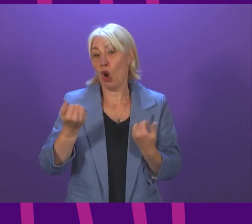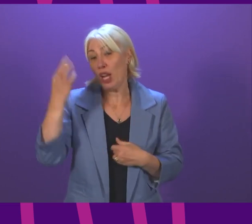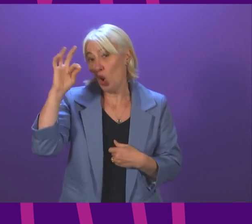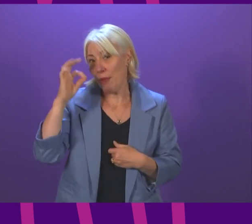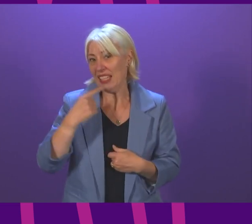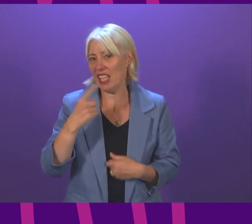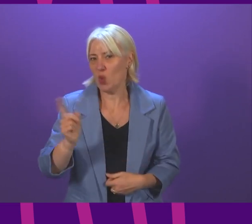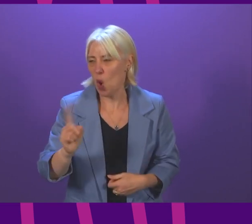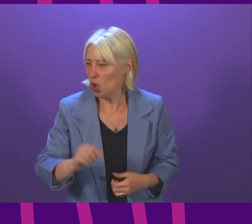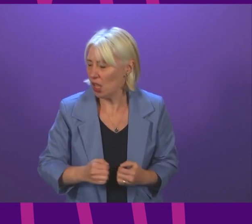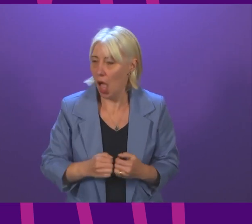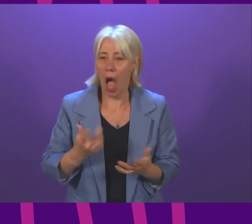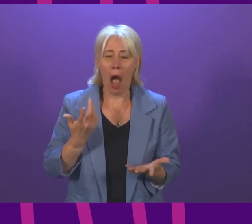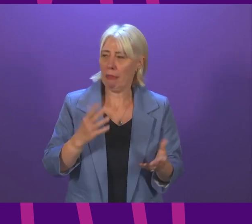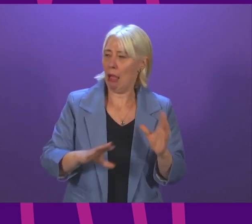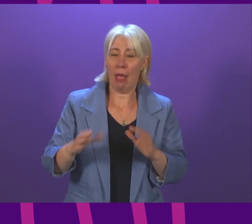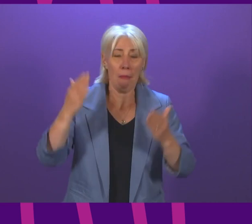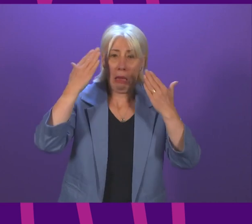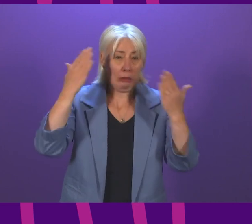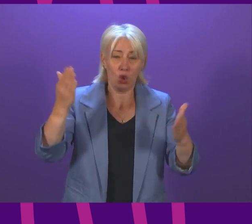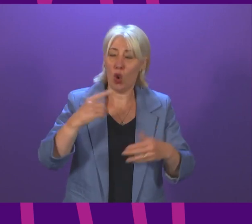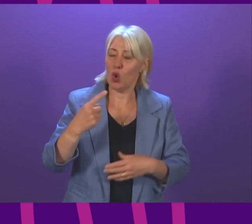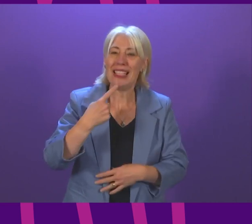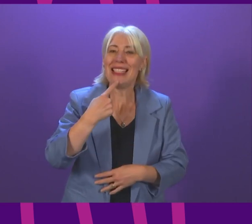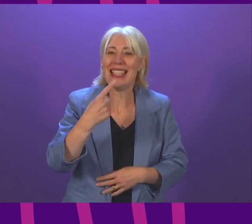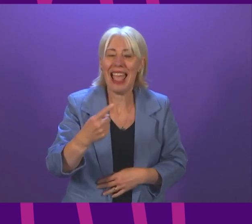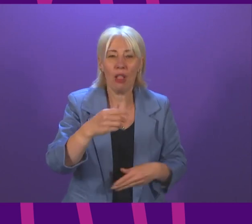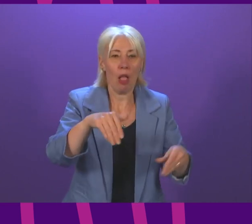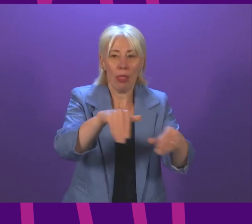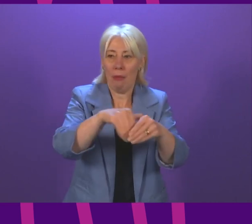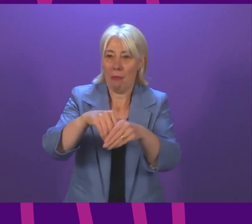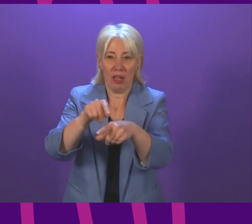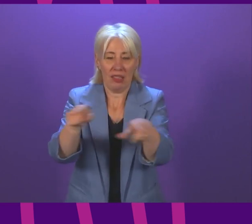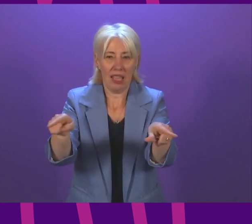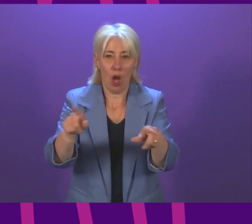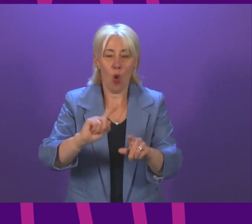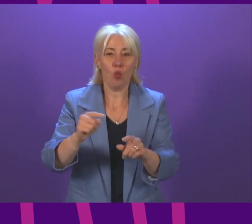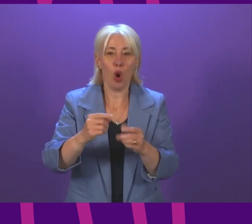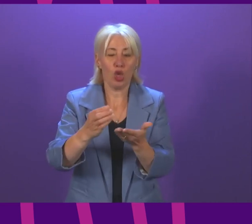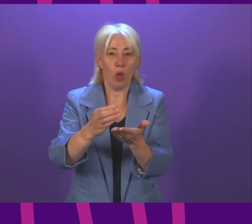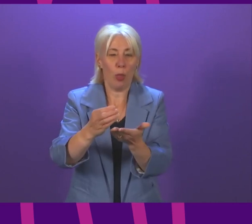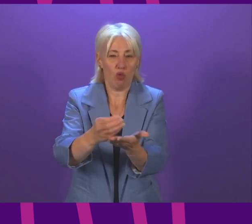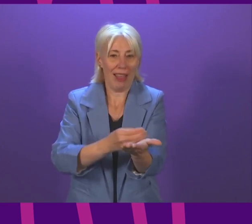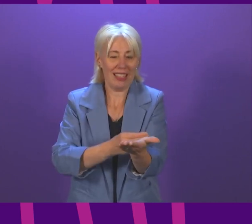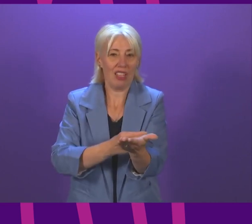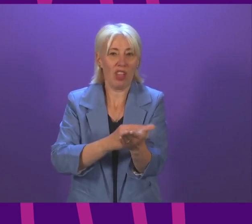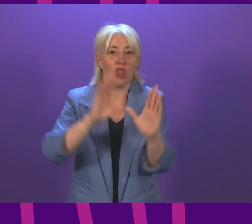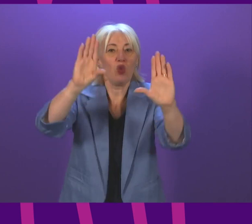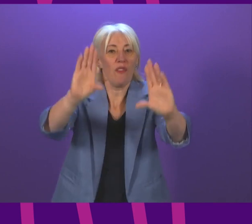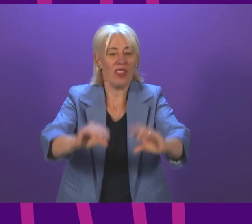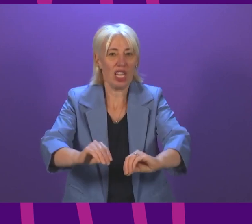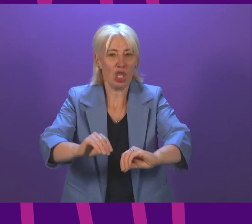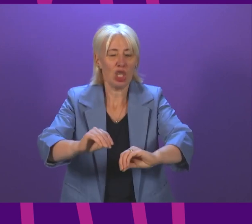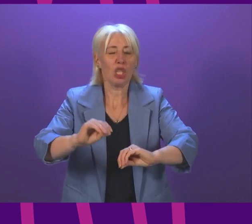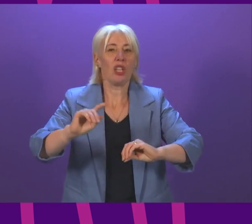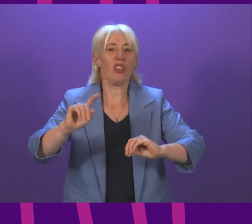He couldn't even tell the members what will be the criteria to end the COVID passport scheme. He's whispering